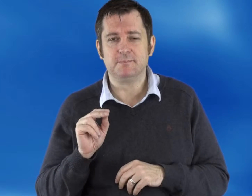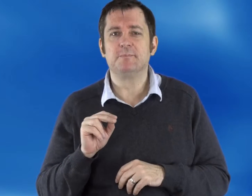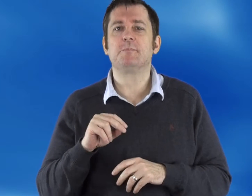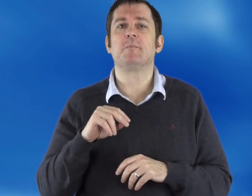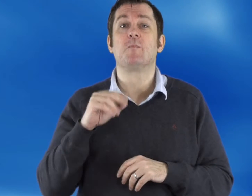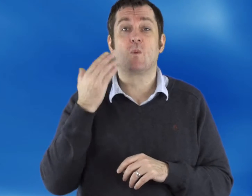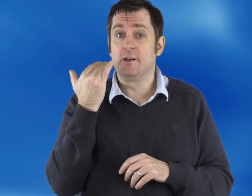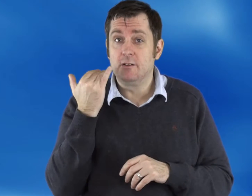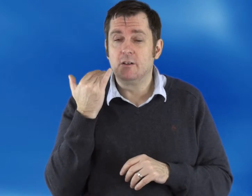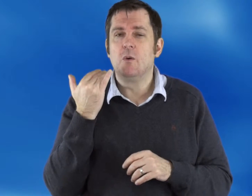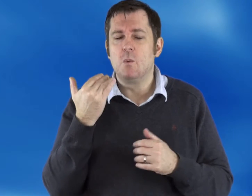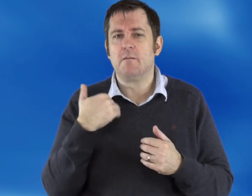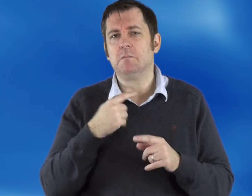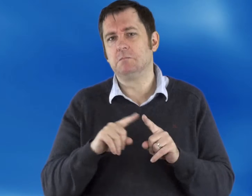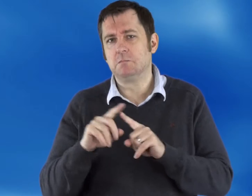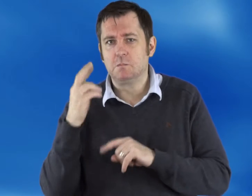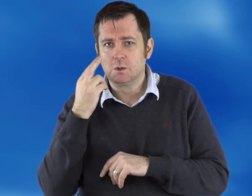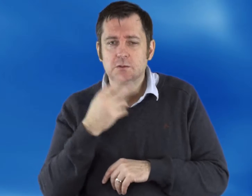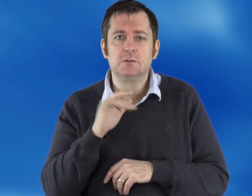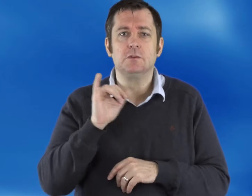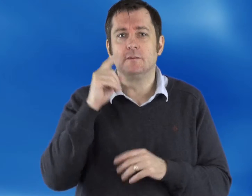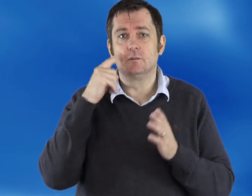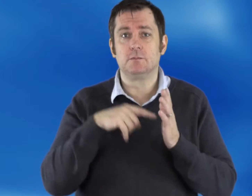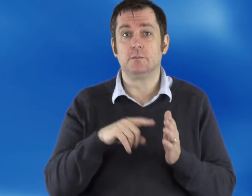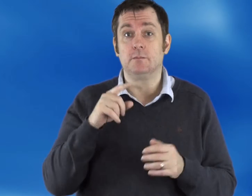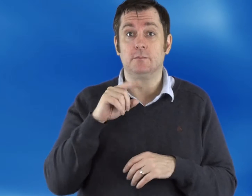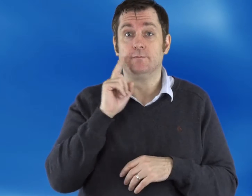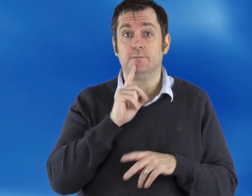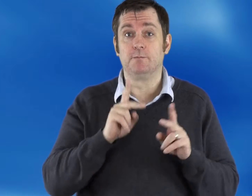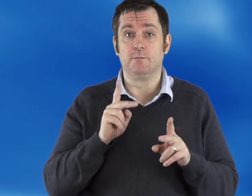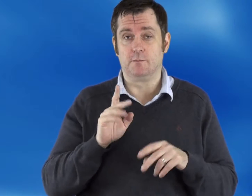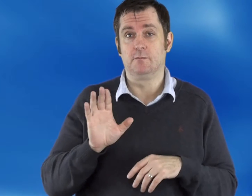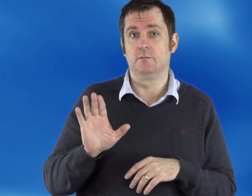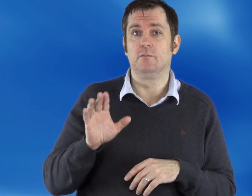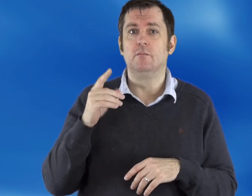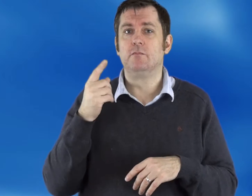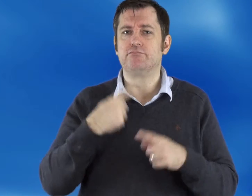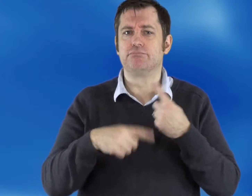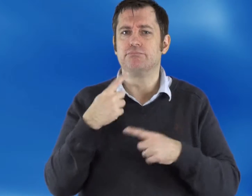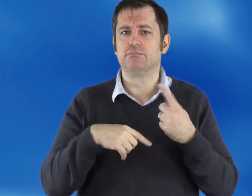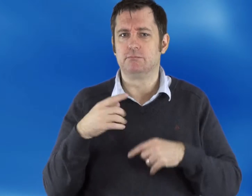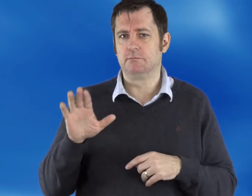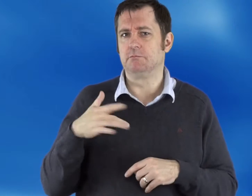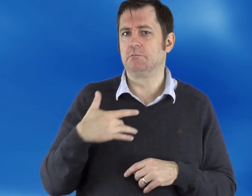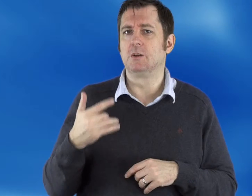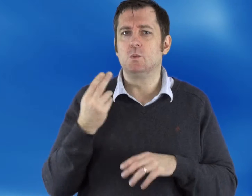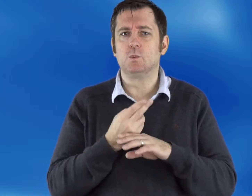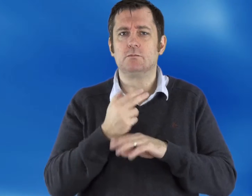There are several reasons for this claim and the main one is that, for deaf individuals, ASL is most likely their native language